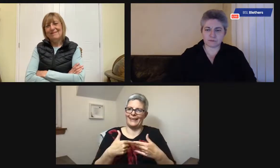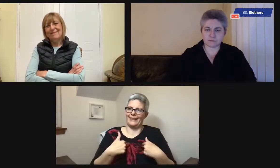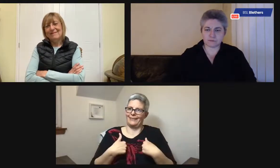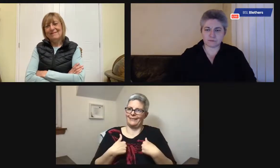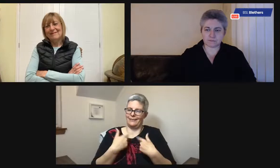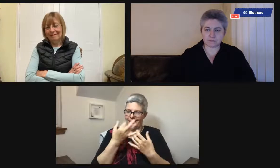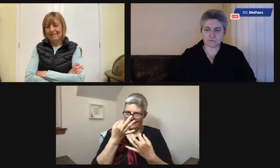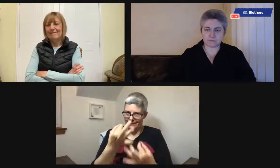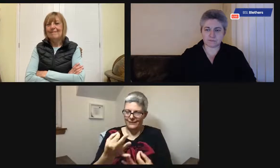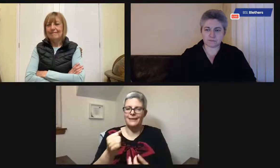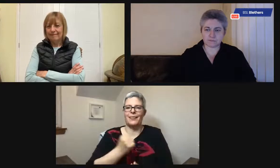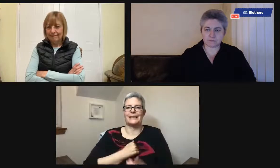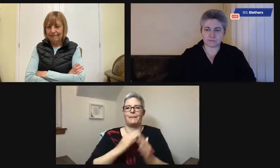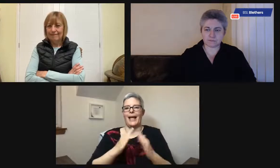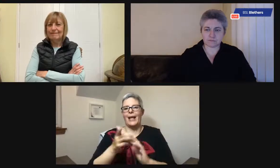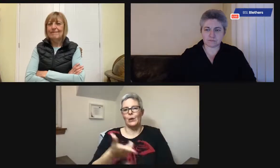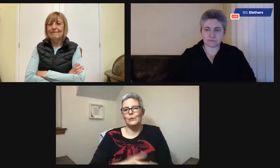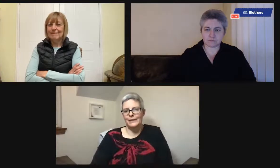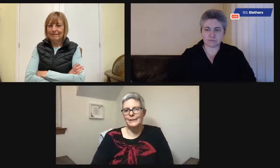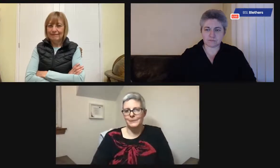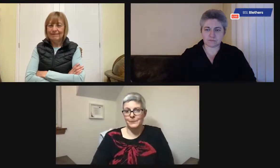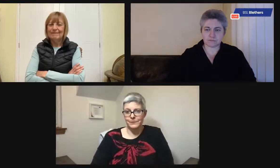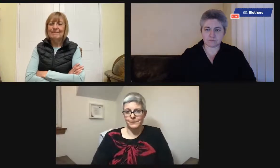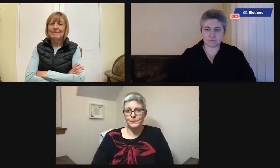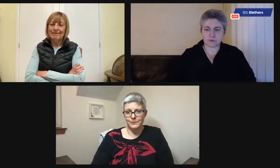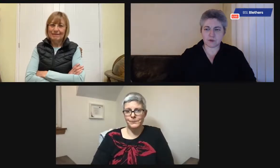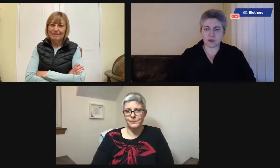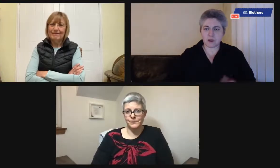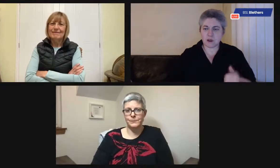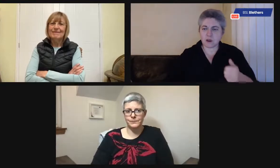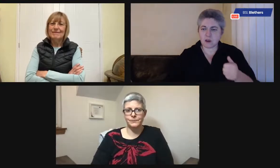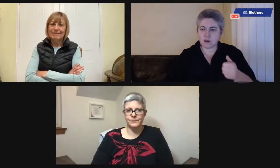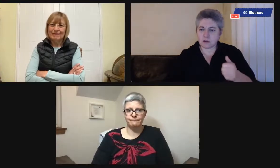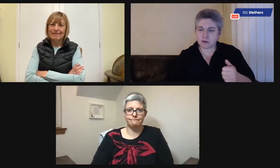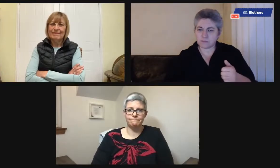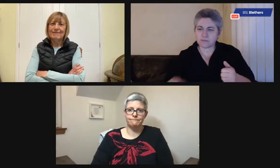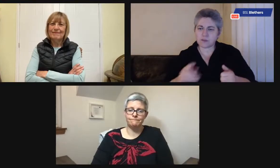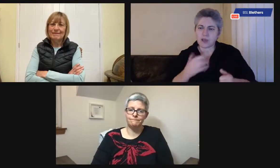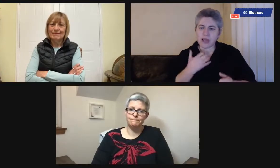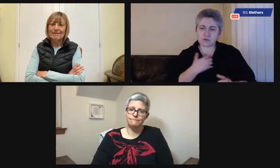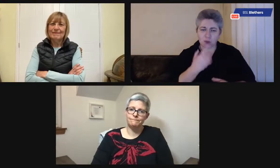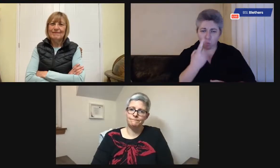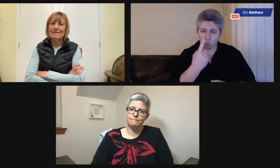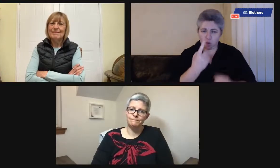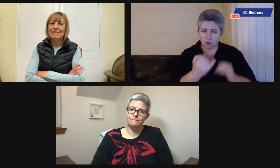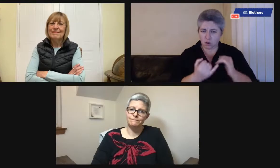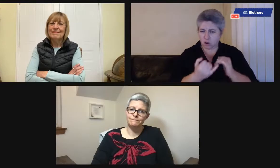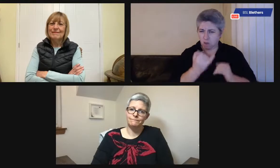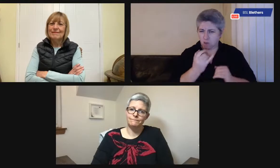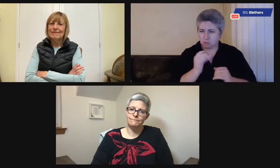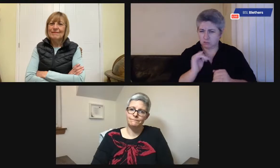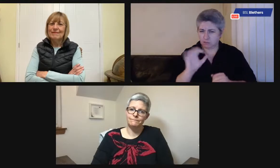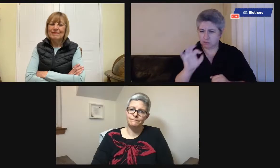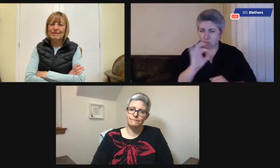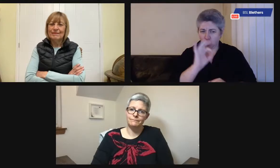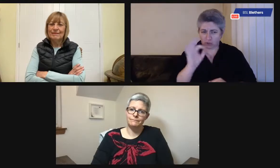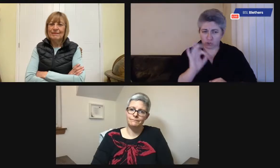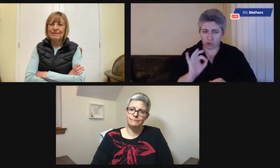a clue that's friendly to them, that makes them attracted to that house and makes them know that it's their home.